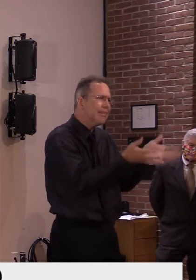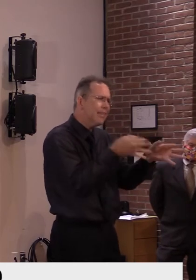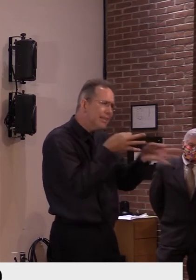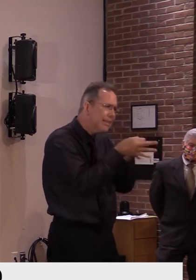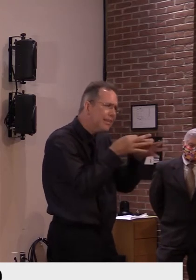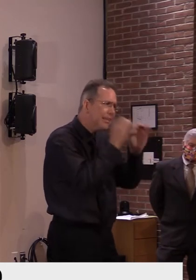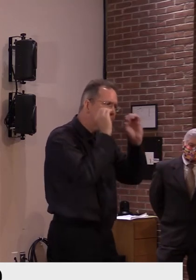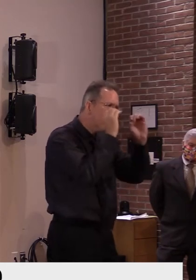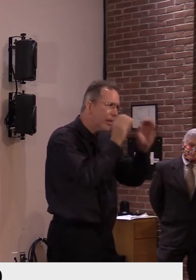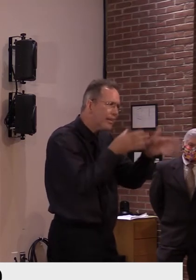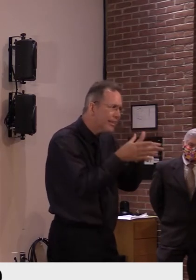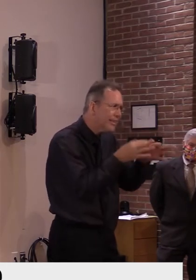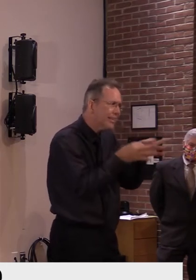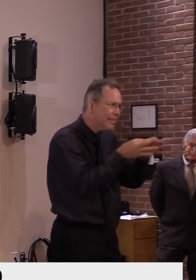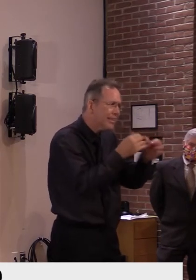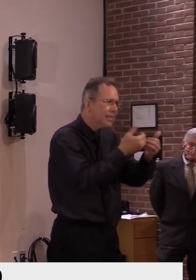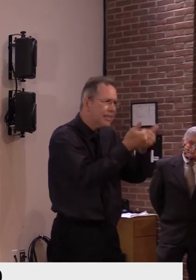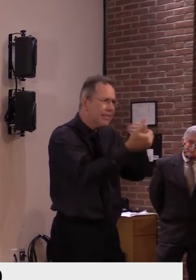Okay. Thank you.